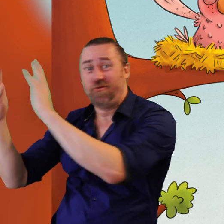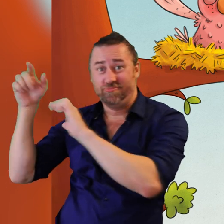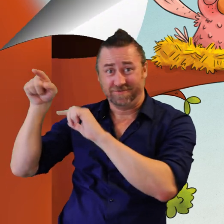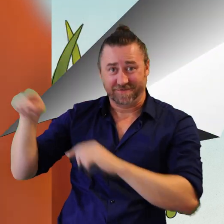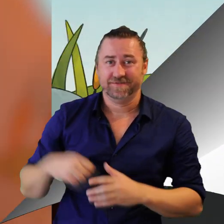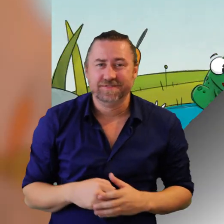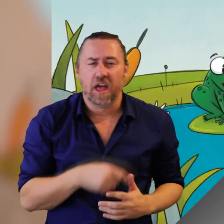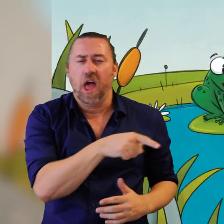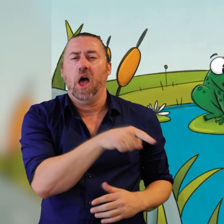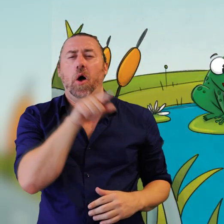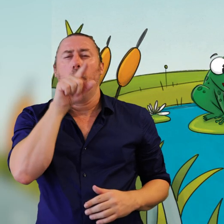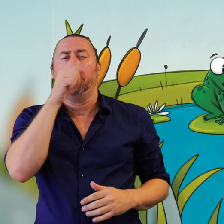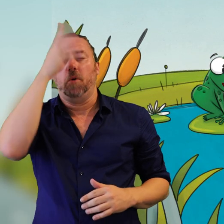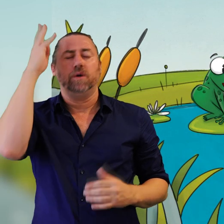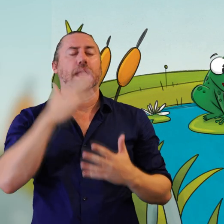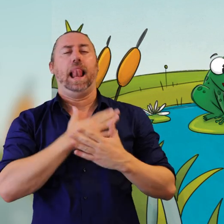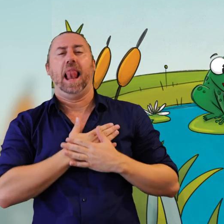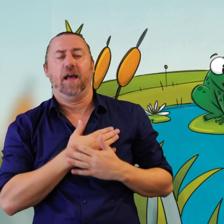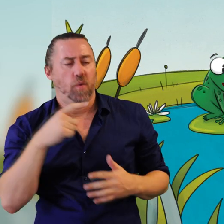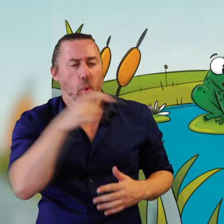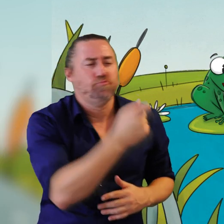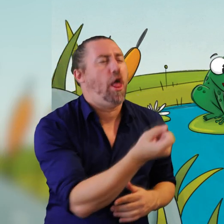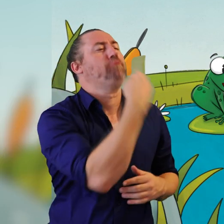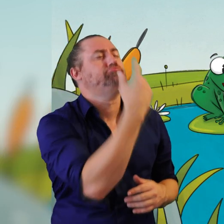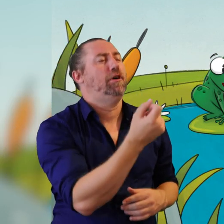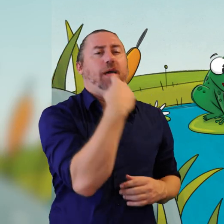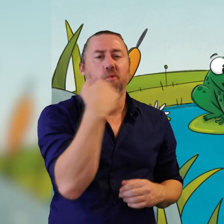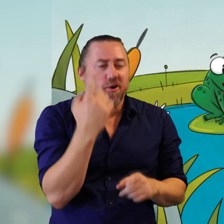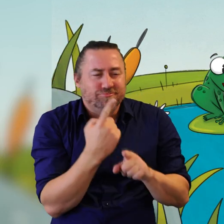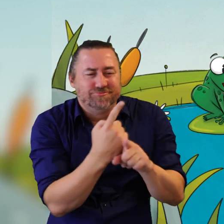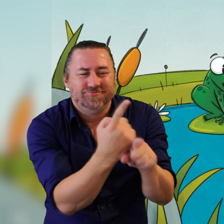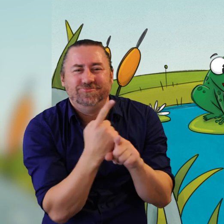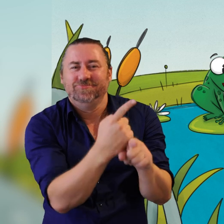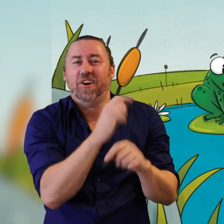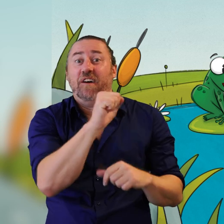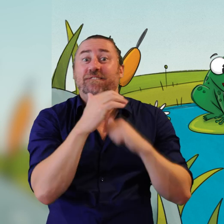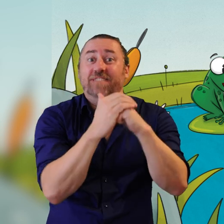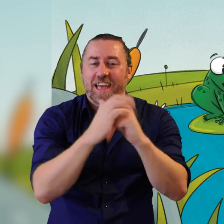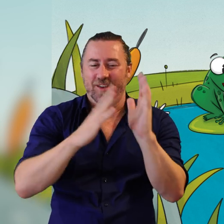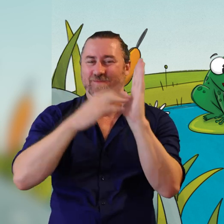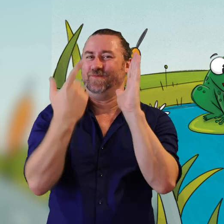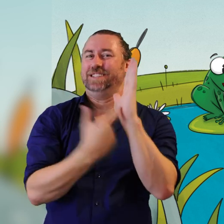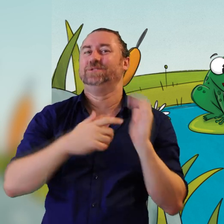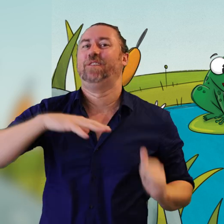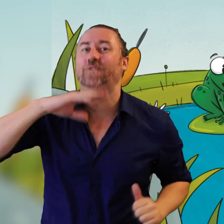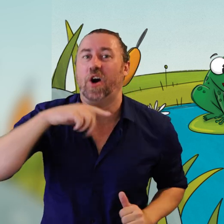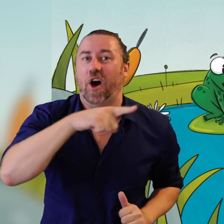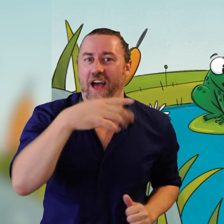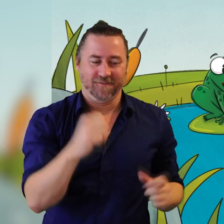Birdie likes to catch worms and talk with her friend, Mr Frog. Mr Frog lives in a pond with green